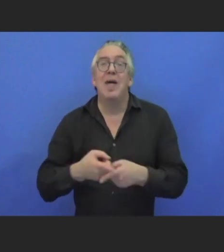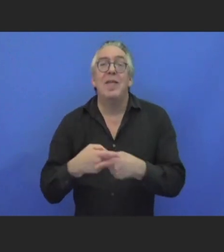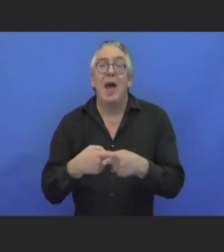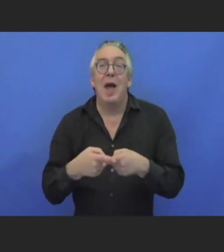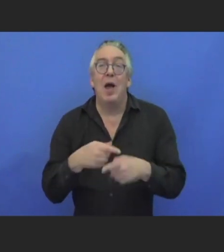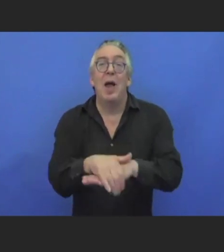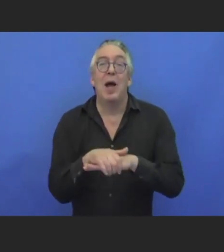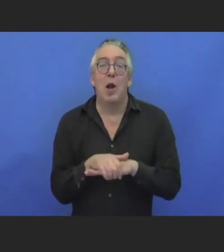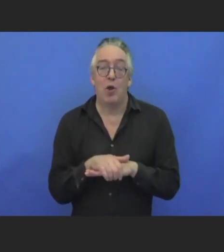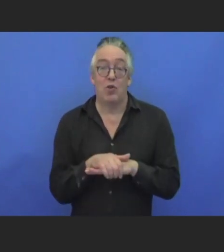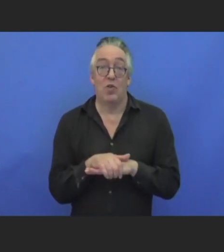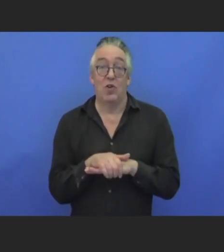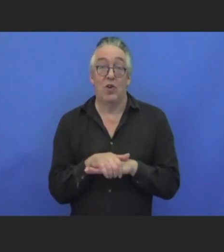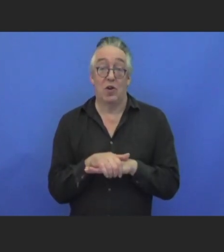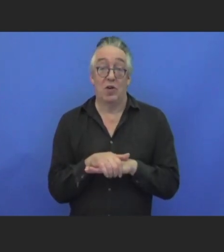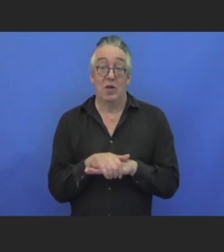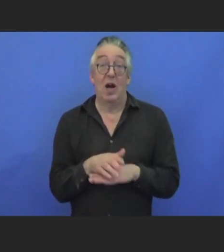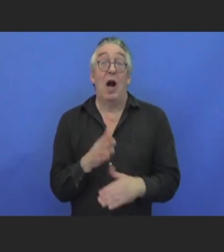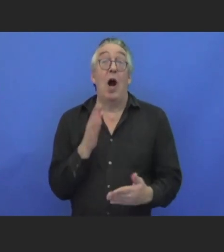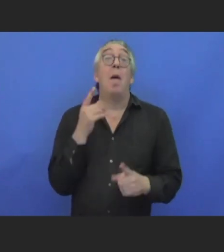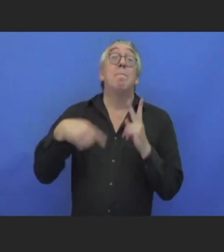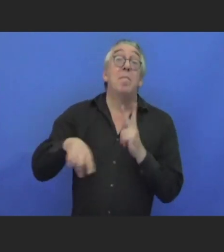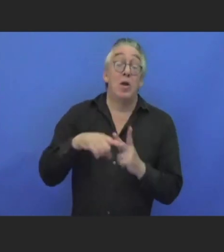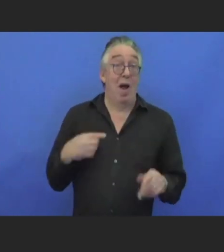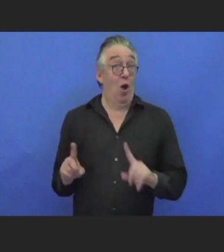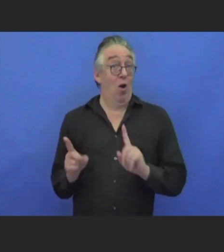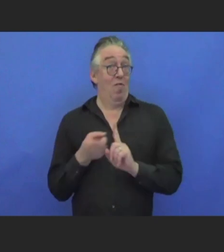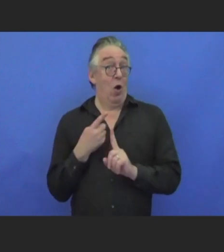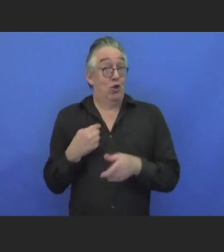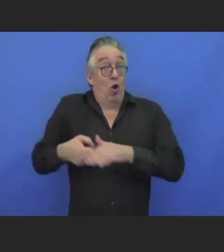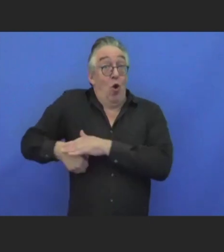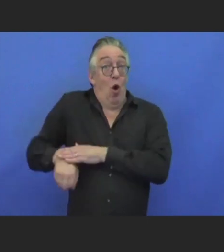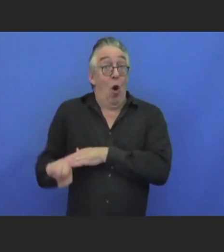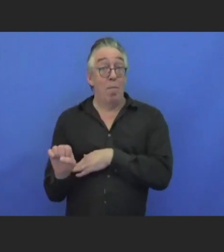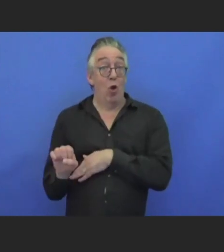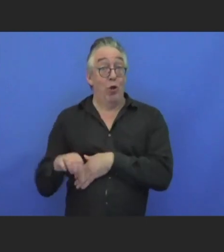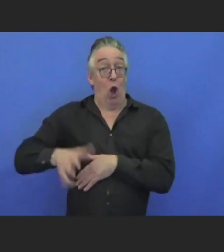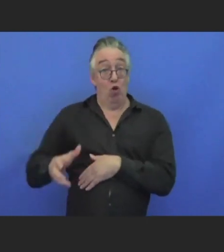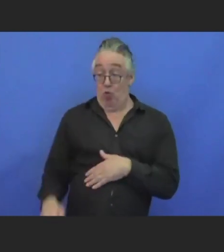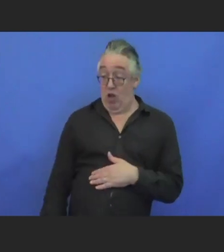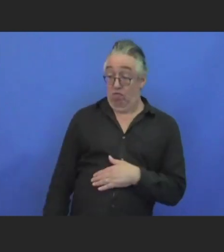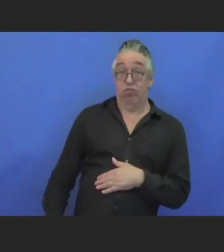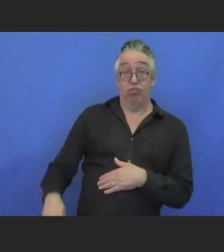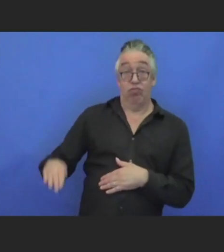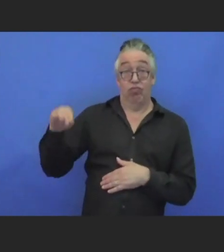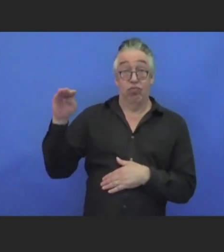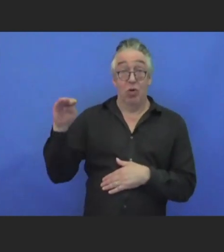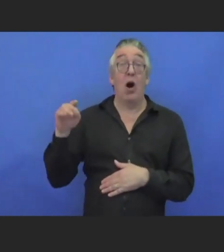a host country, which is Poland, the country of my birth where I spend my formative years.